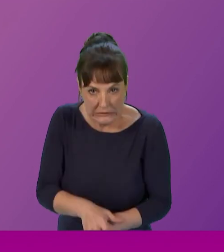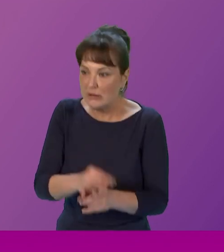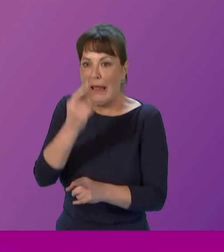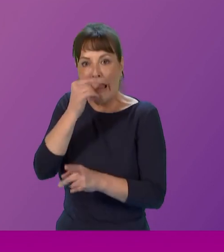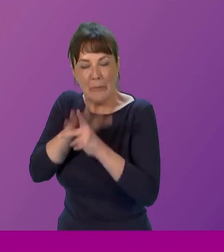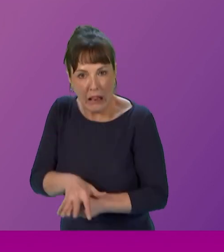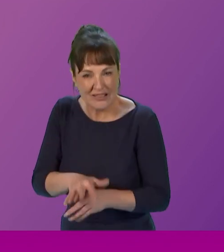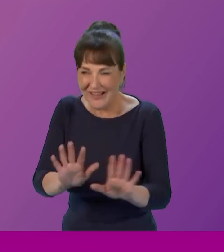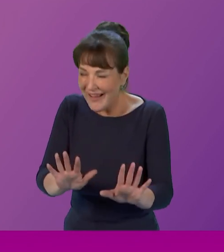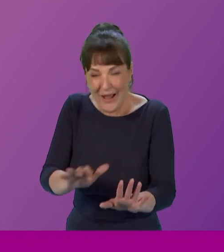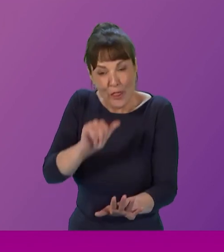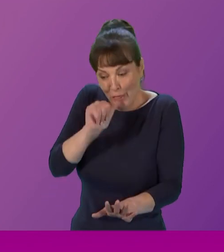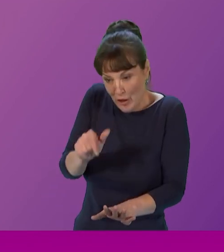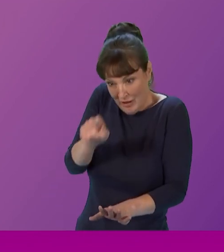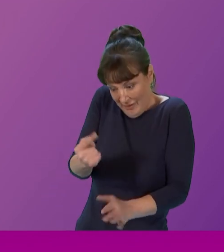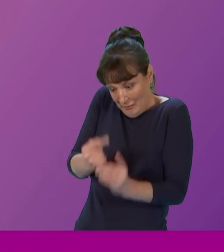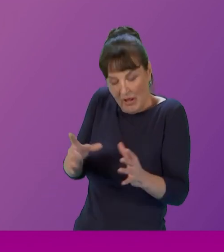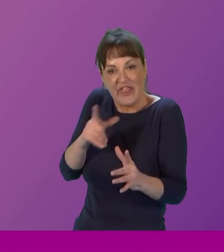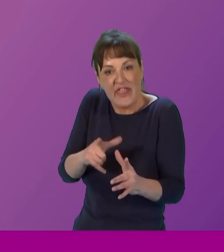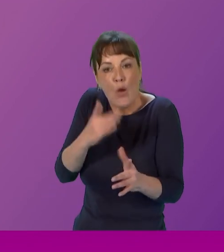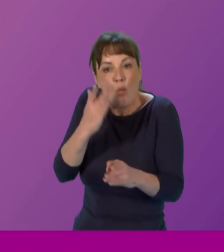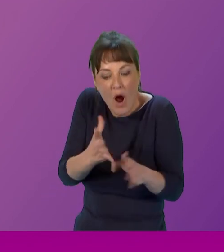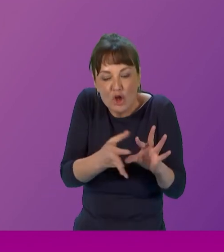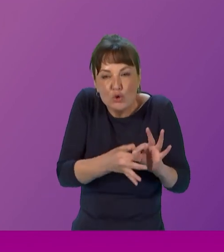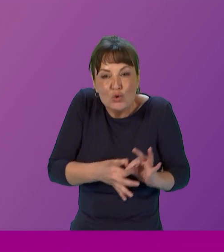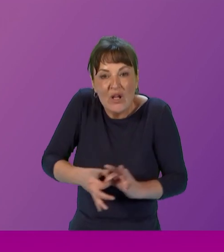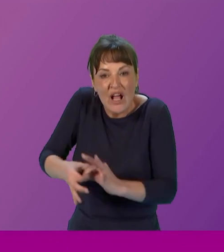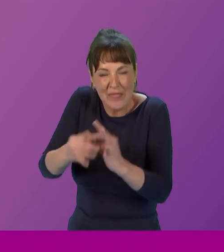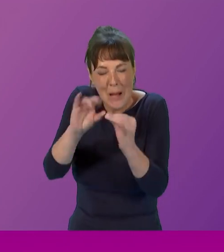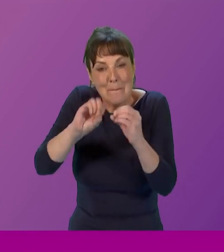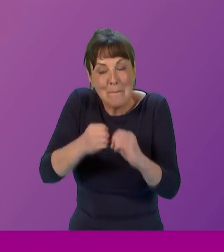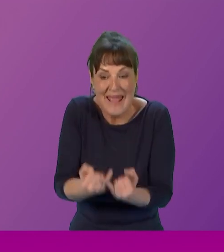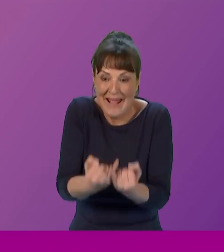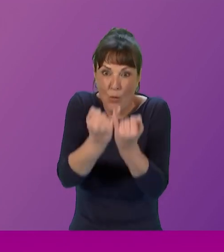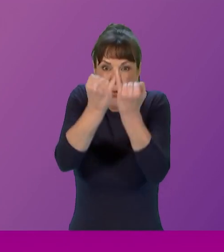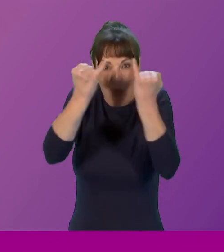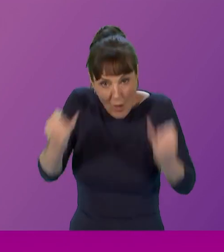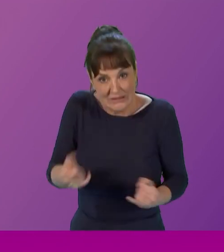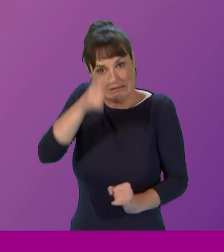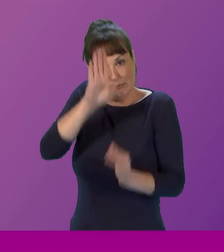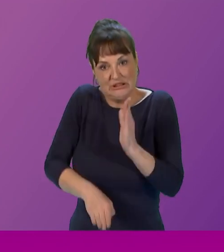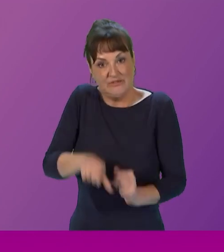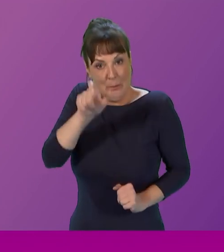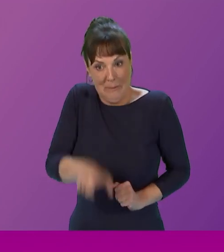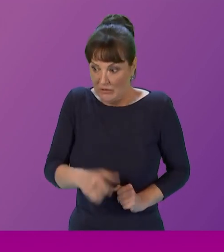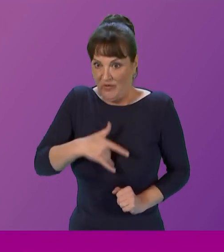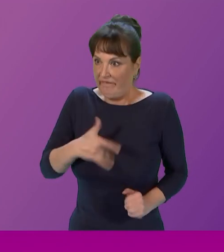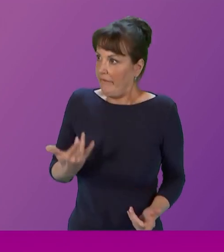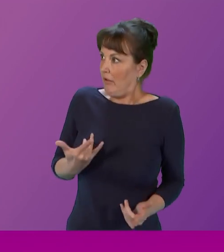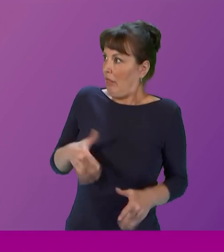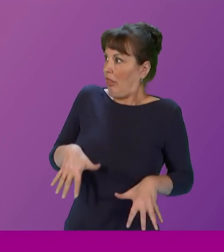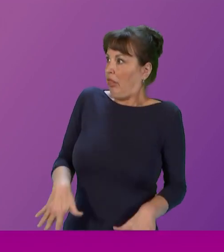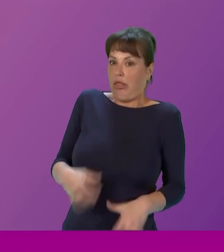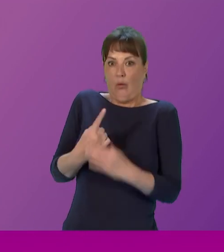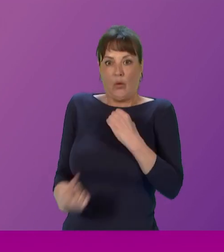they exist in combination and together compounded and transformed the experience of marginality and